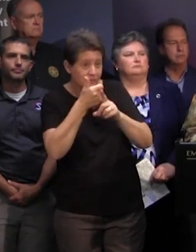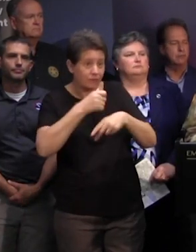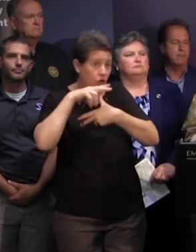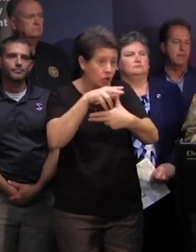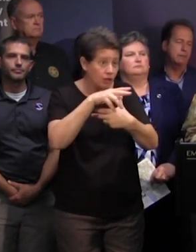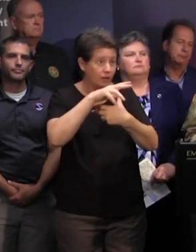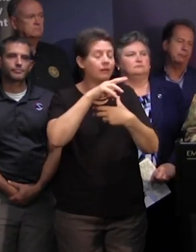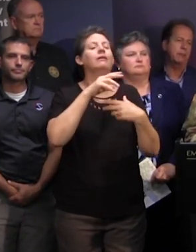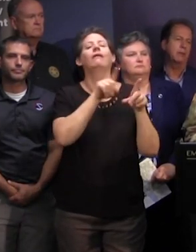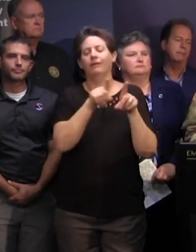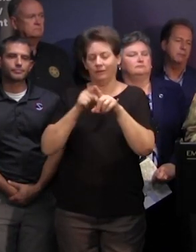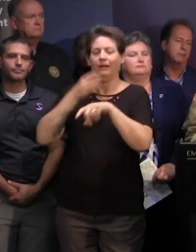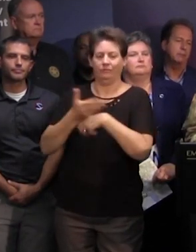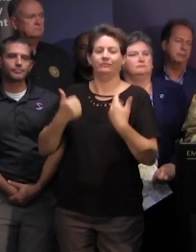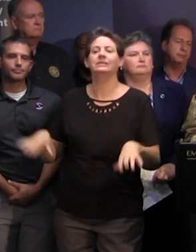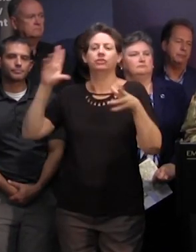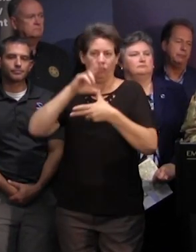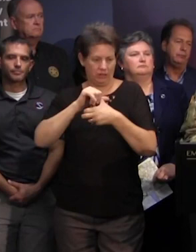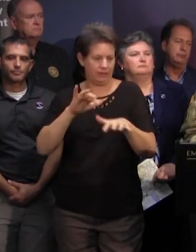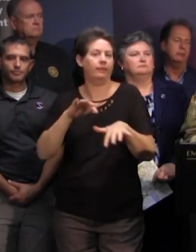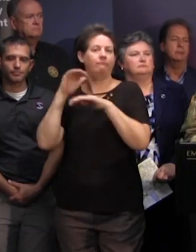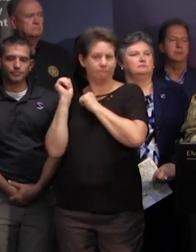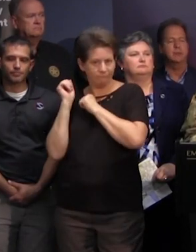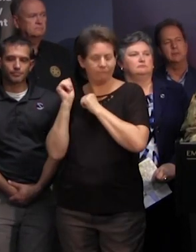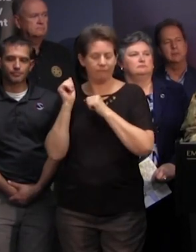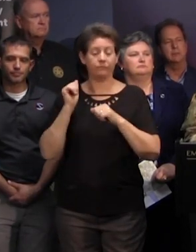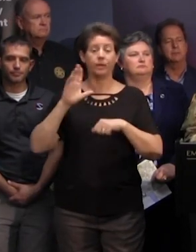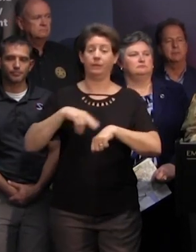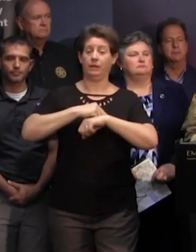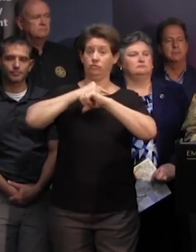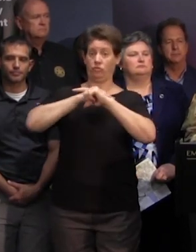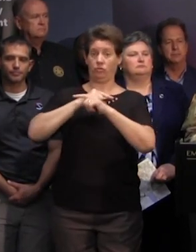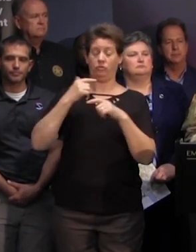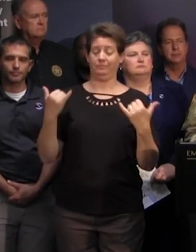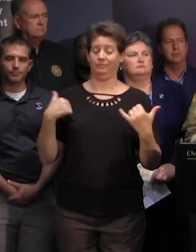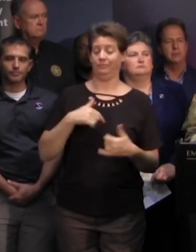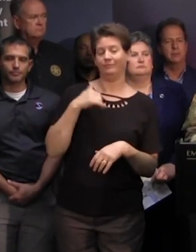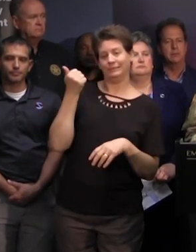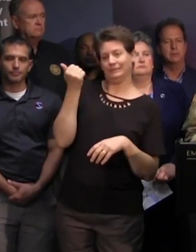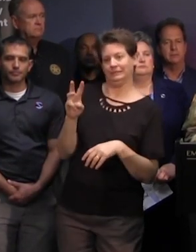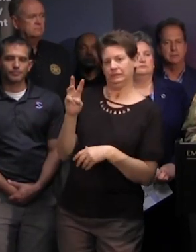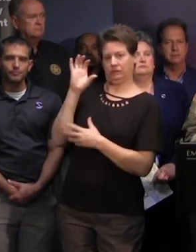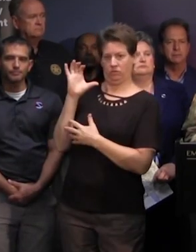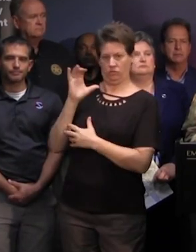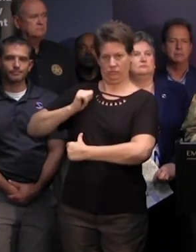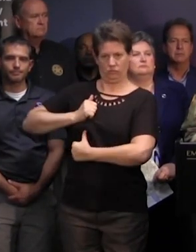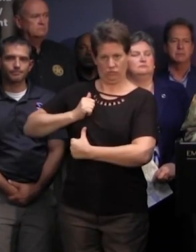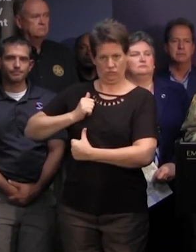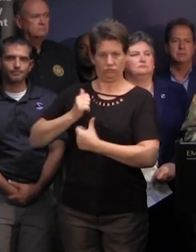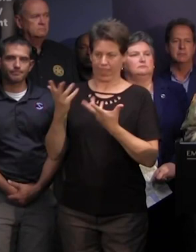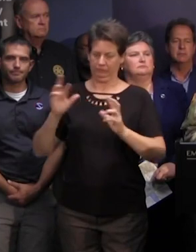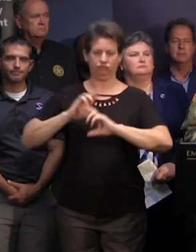uh aftermath of the storm uh from the national guard perspective uh we currently have 1600 soldiers uh